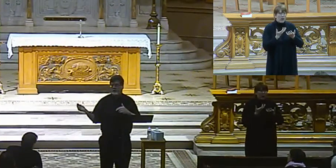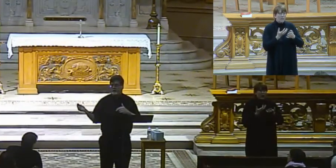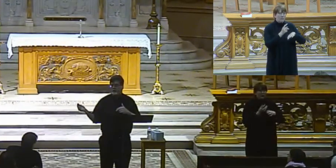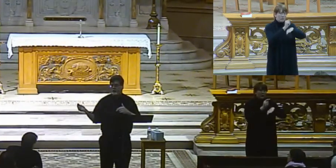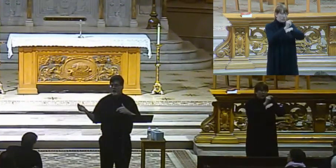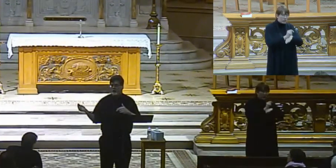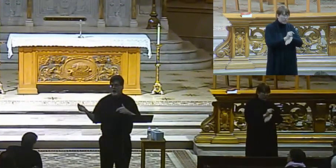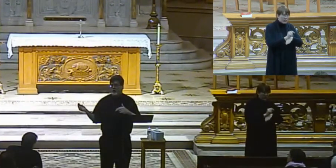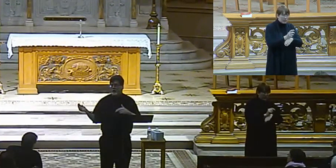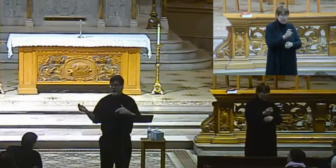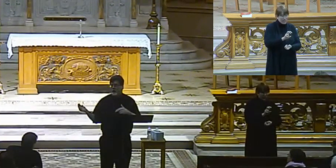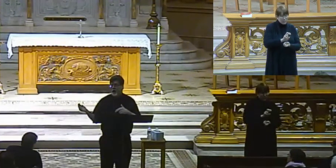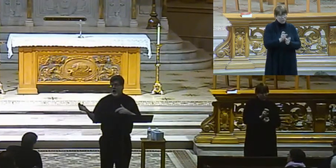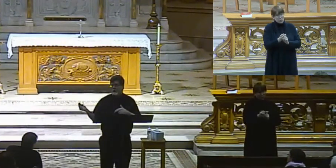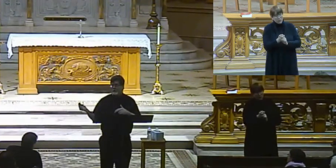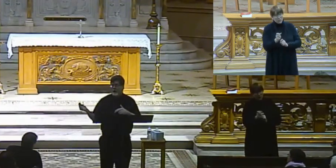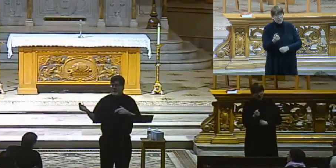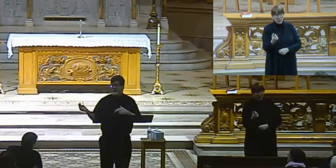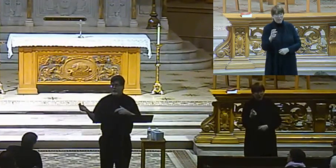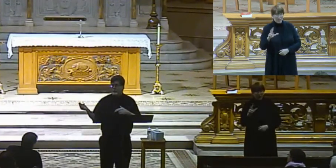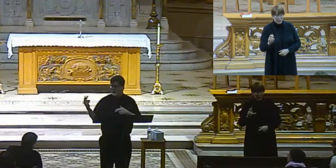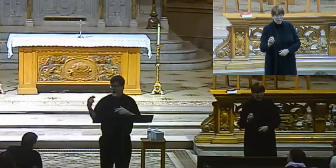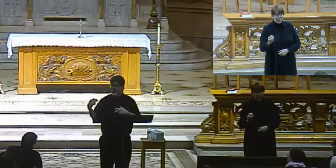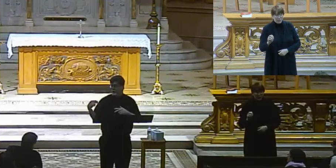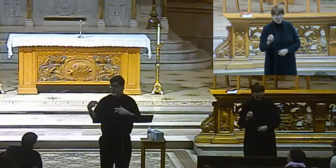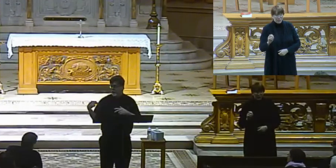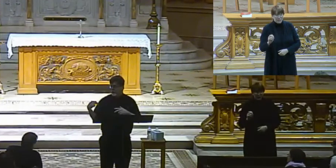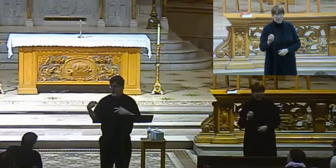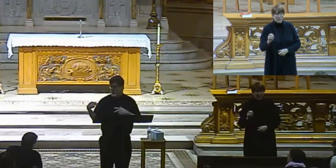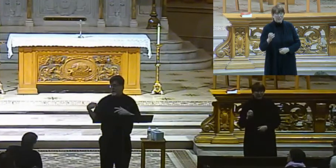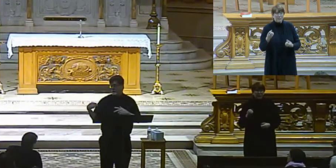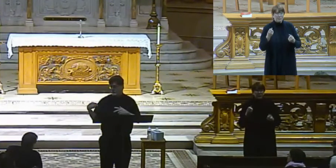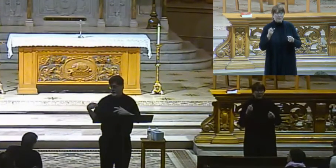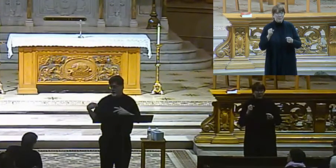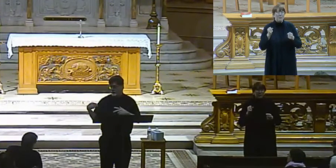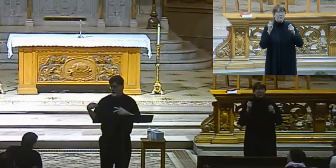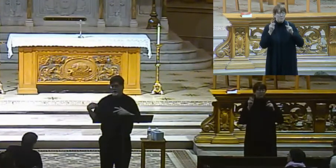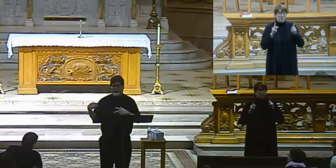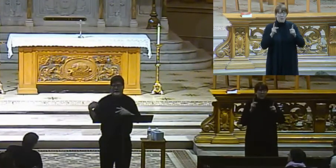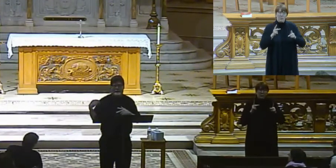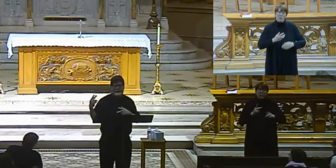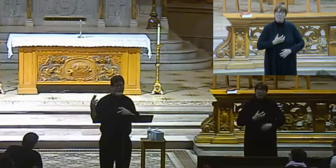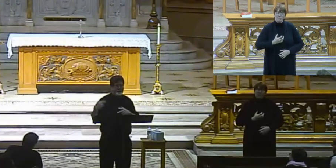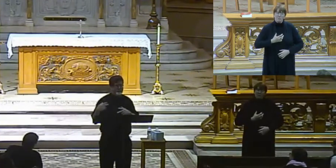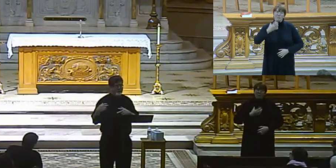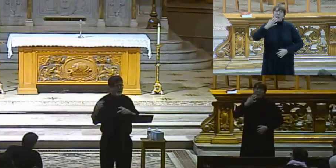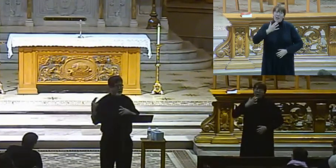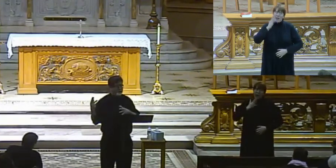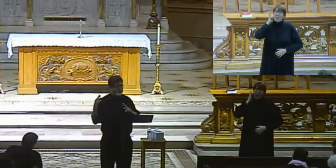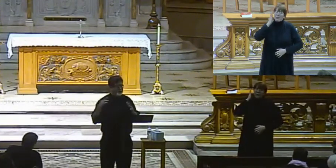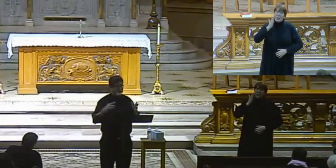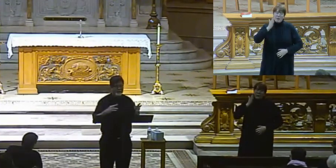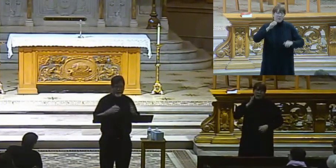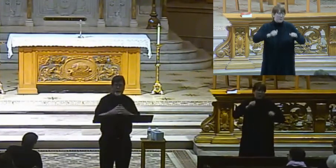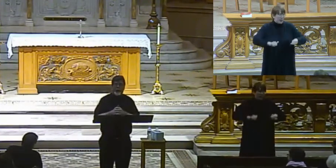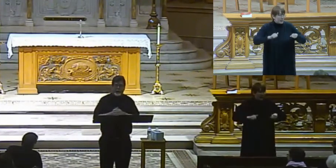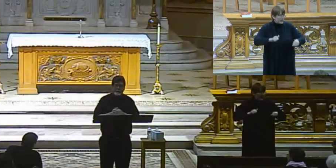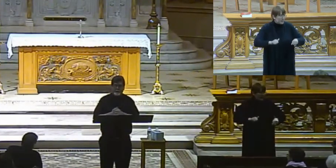a traditional liturgy at the 1130, all right, I would be driven out on a rail, all right? And possibly